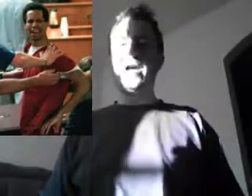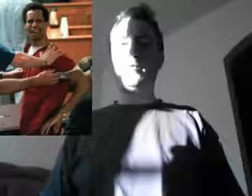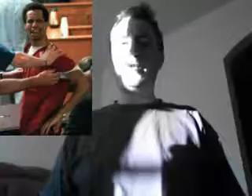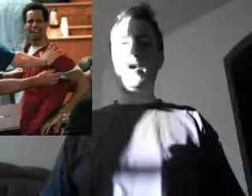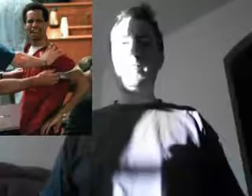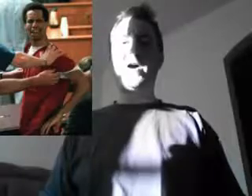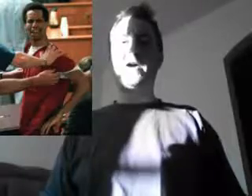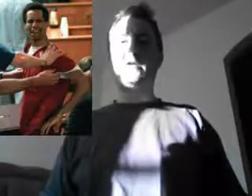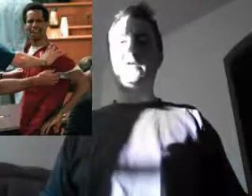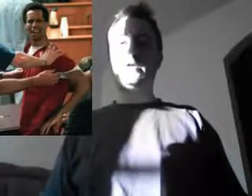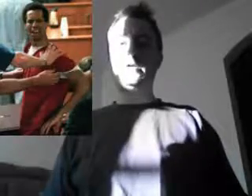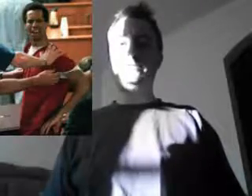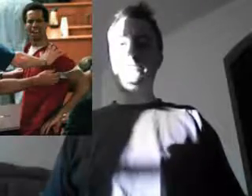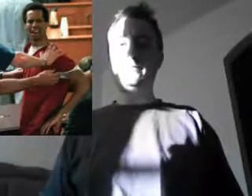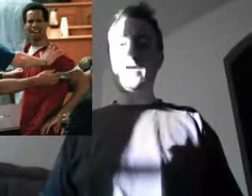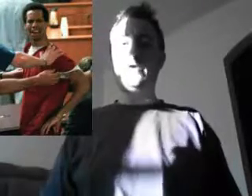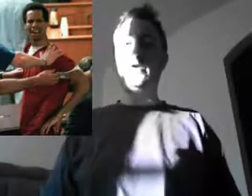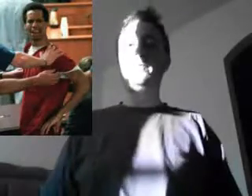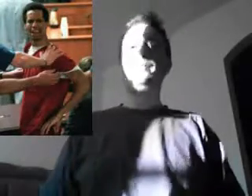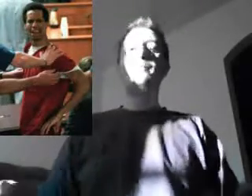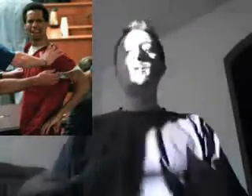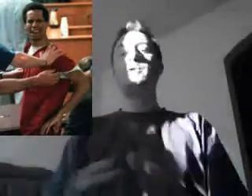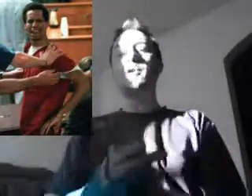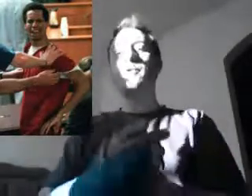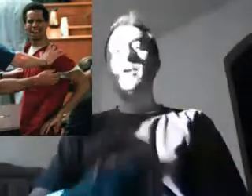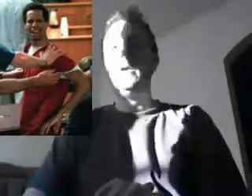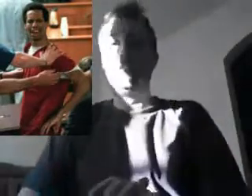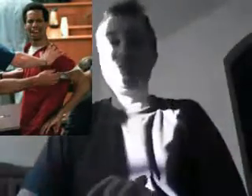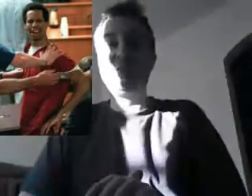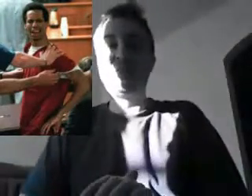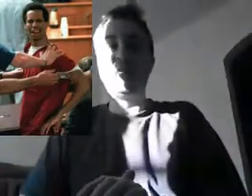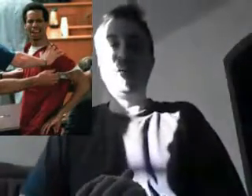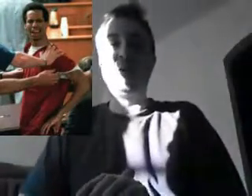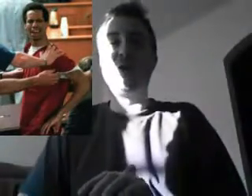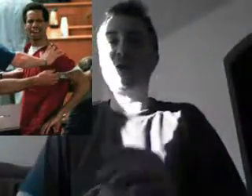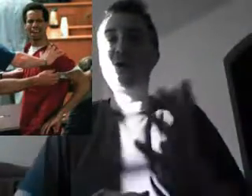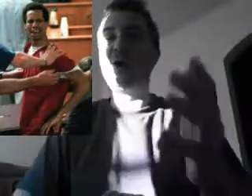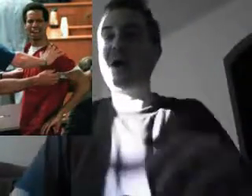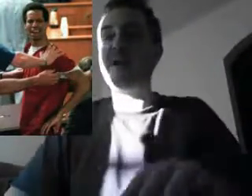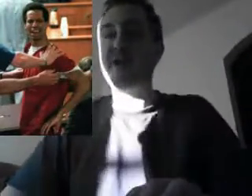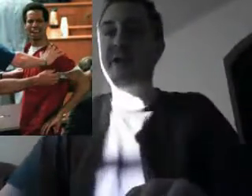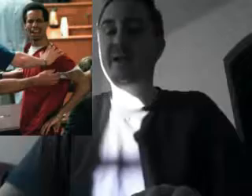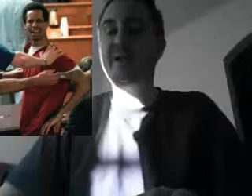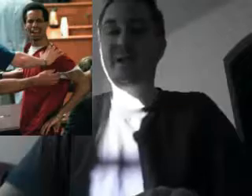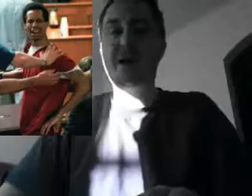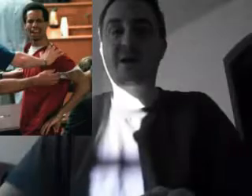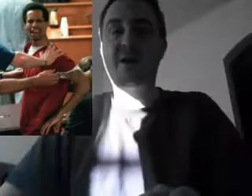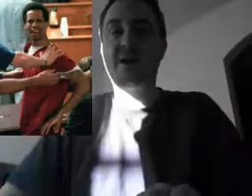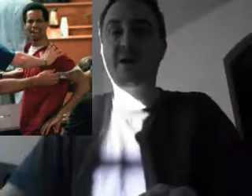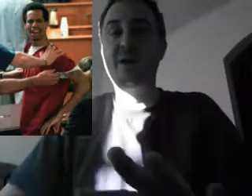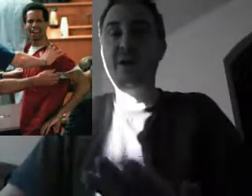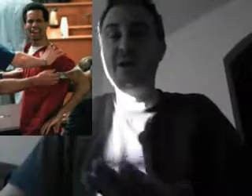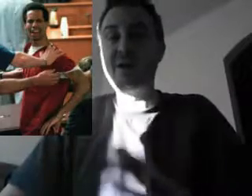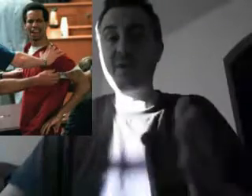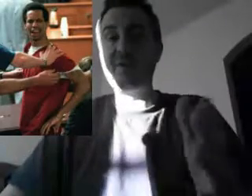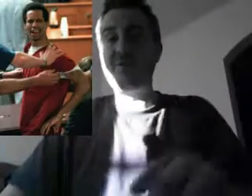had with umpires. I don't know. So, this is just an article, IJN.com here. $750